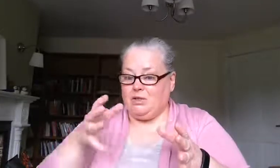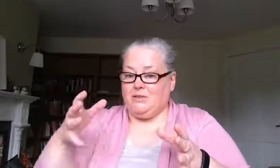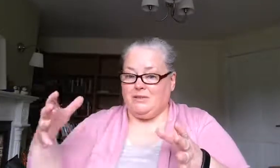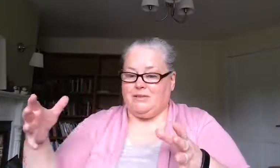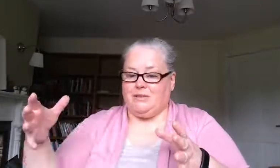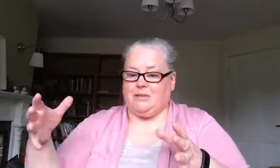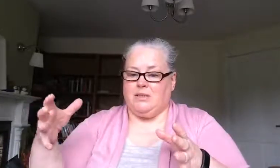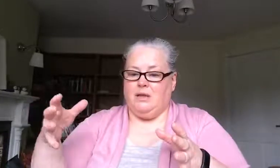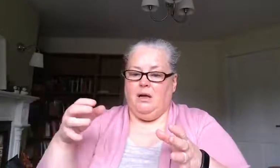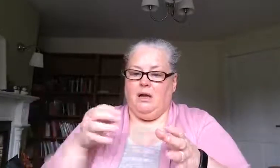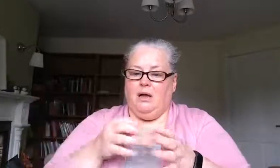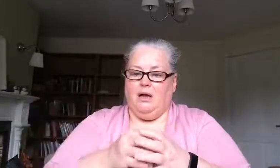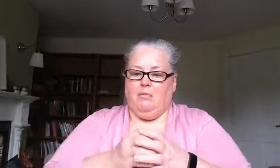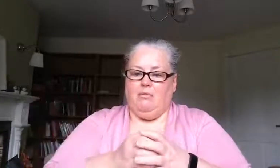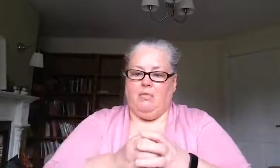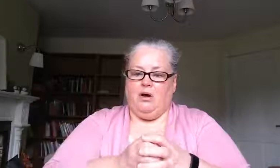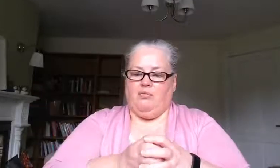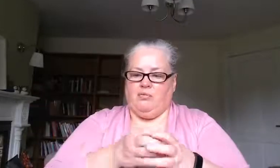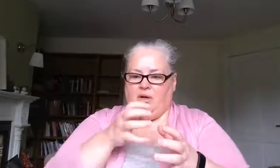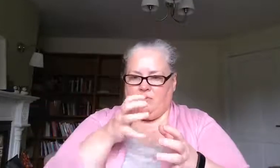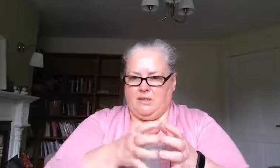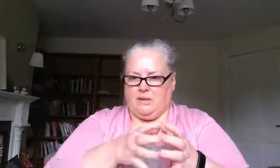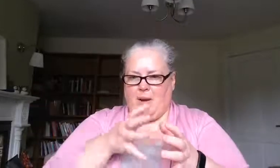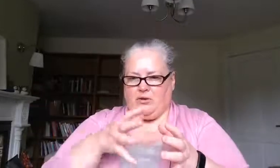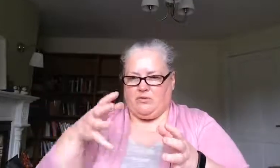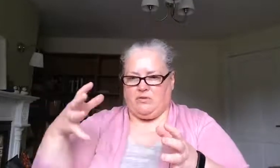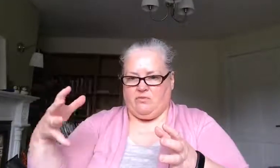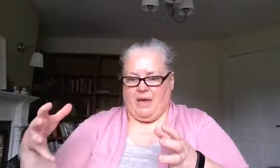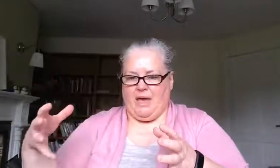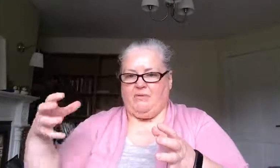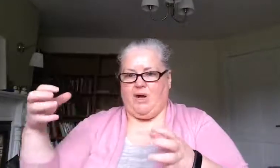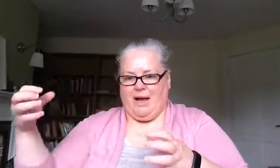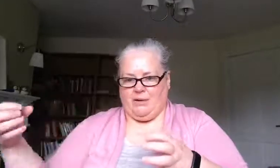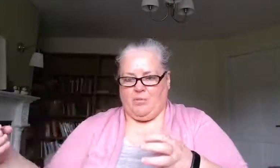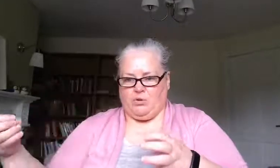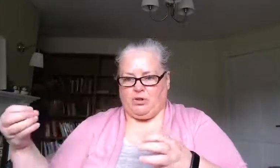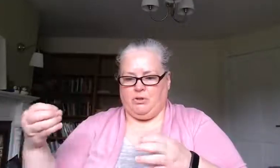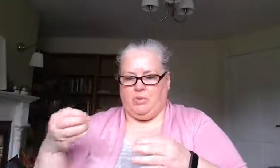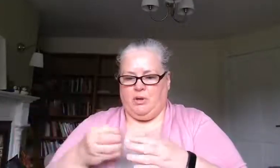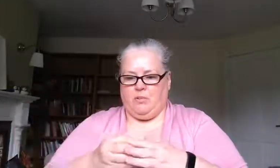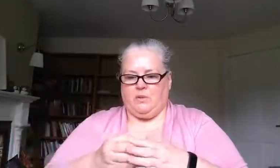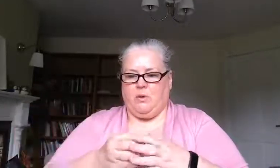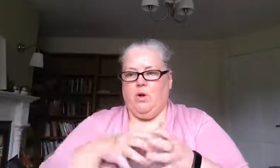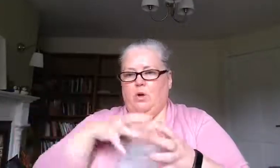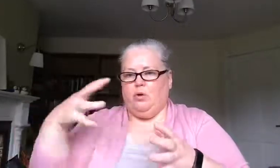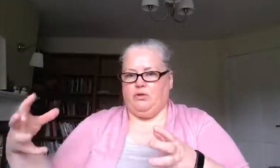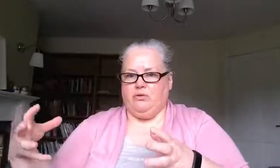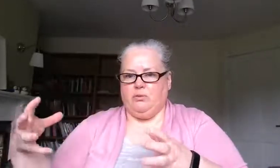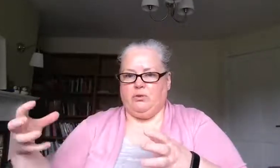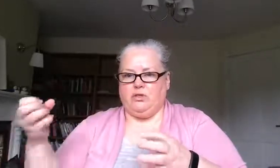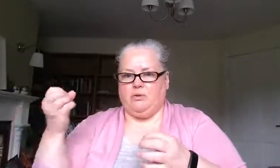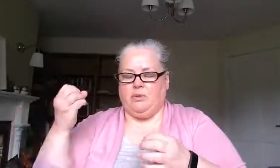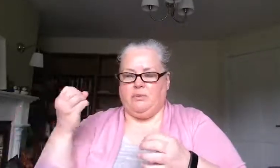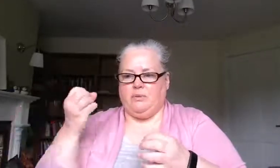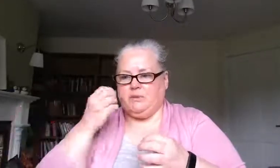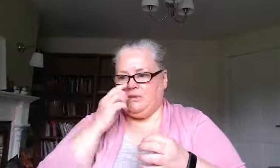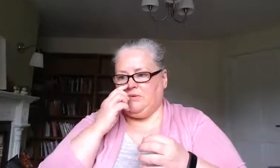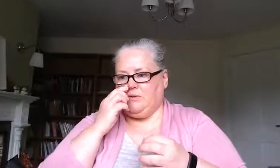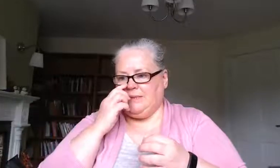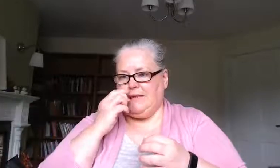consistent um of of these patterns of behavior and emotional problems so other emotional problems or difficulties and